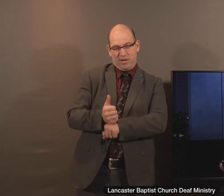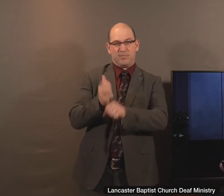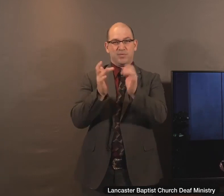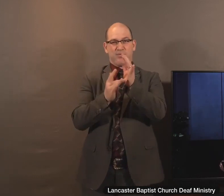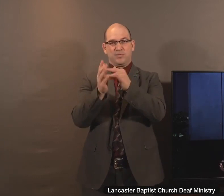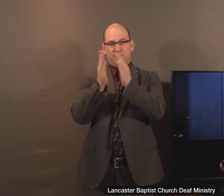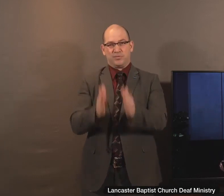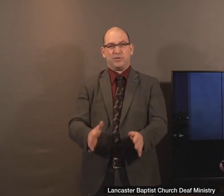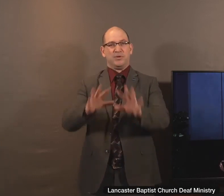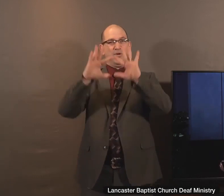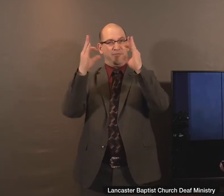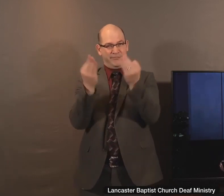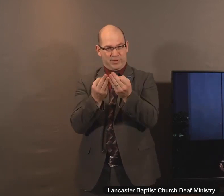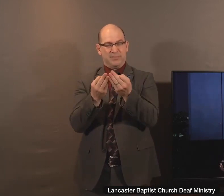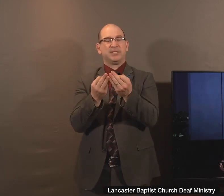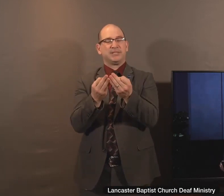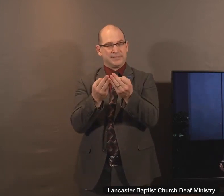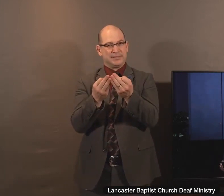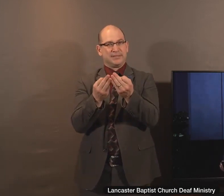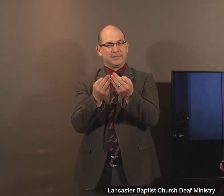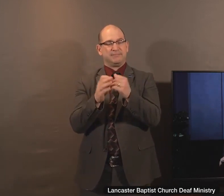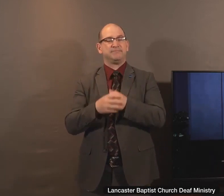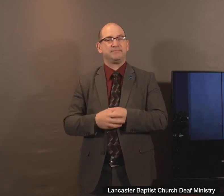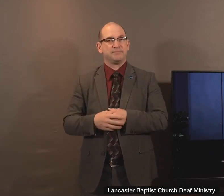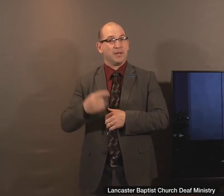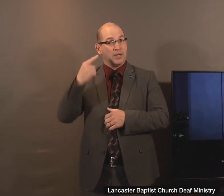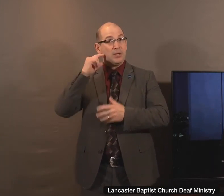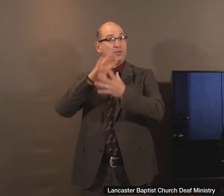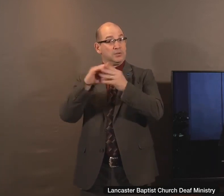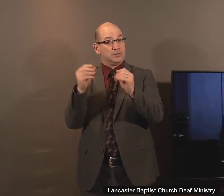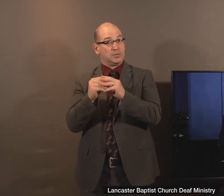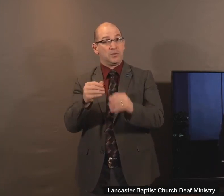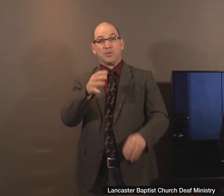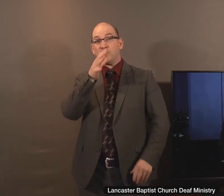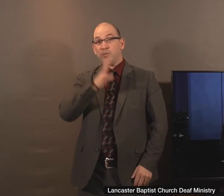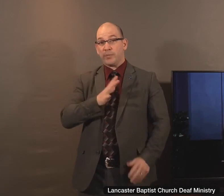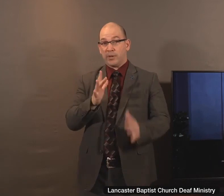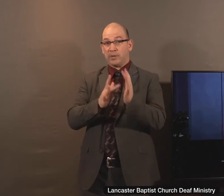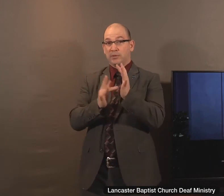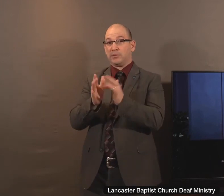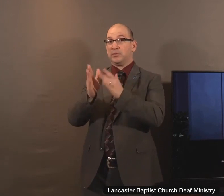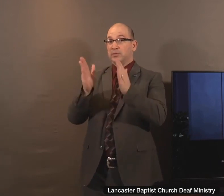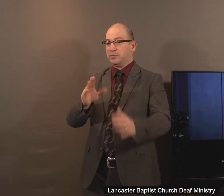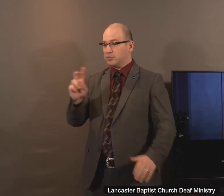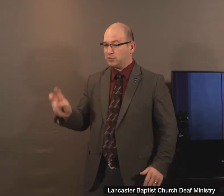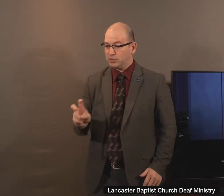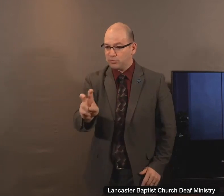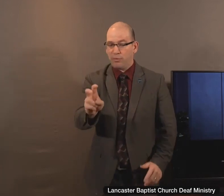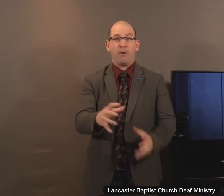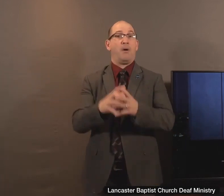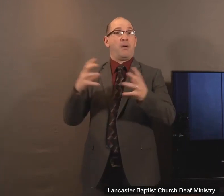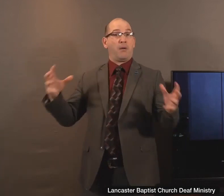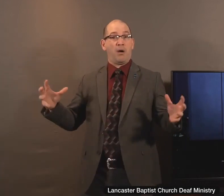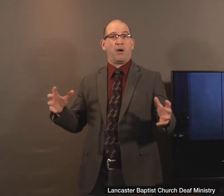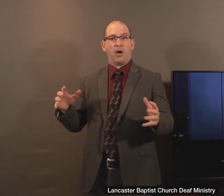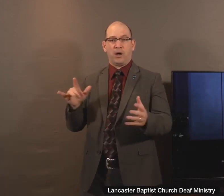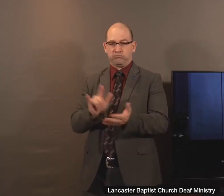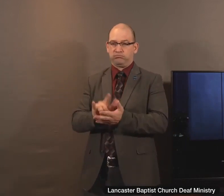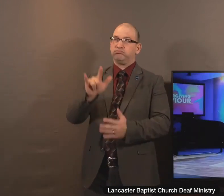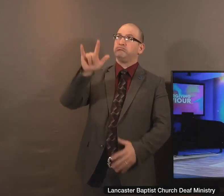and finisher of our faith. I heard about a Christian lady who did quite a bit of traveling. And she got on a plane one day. And